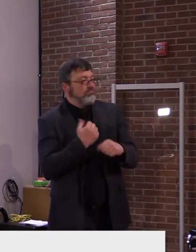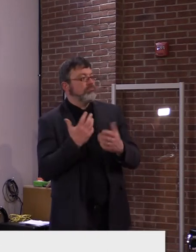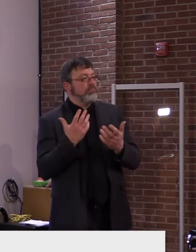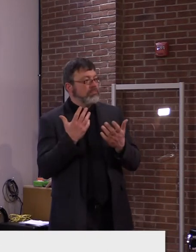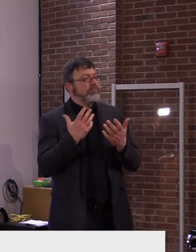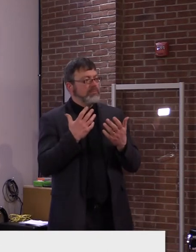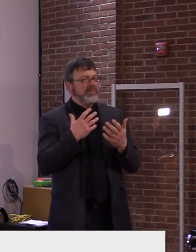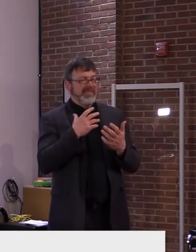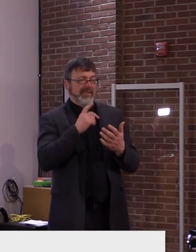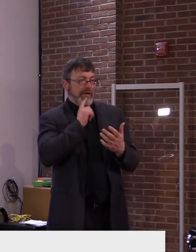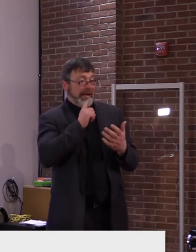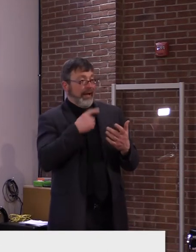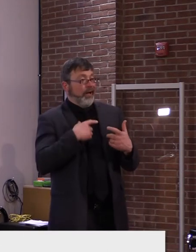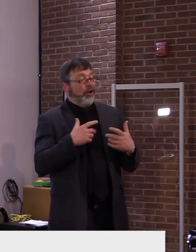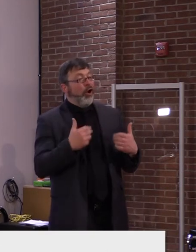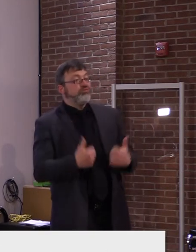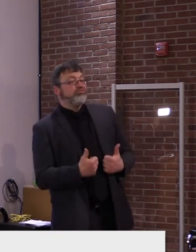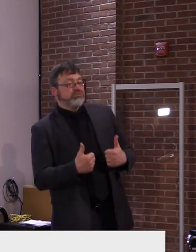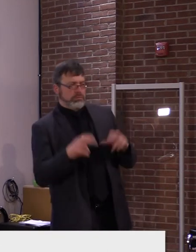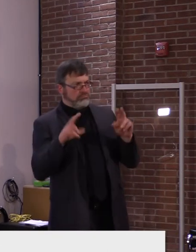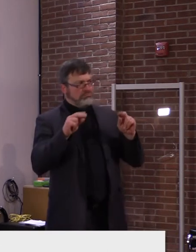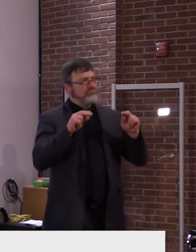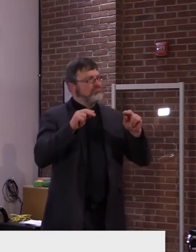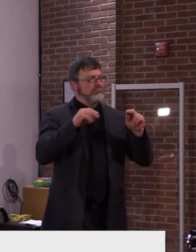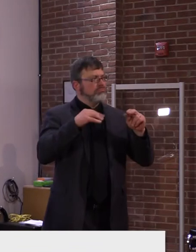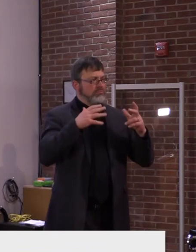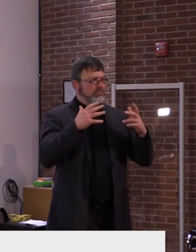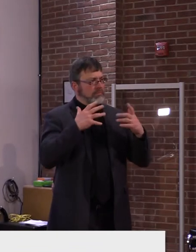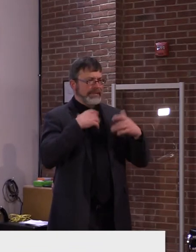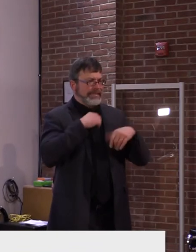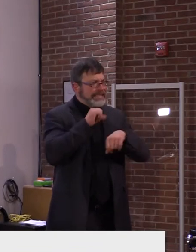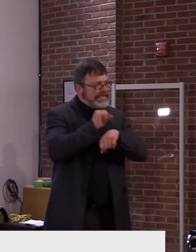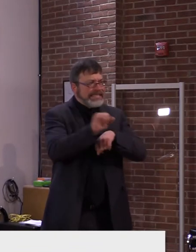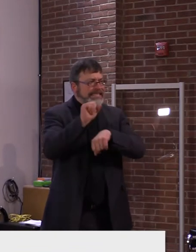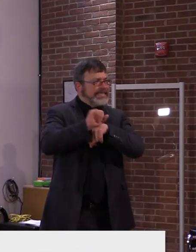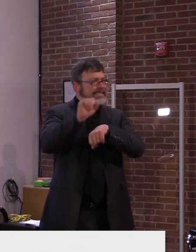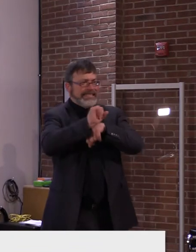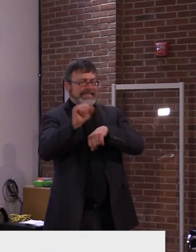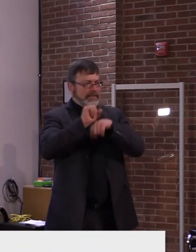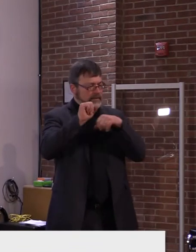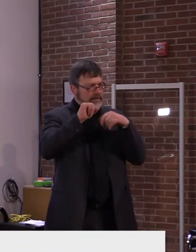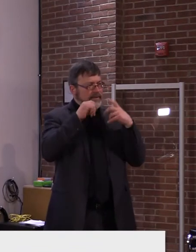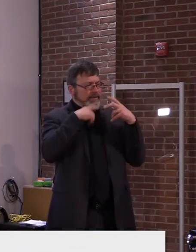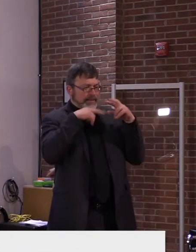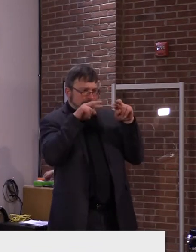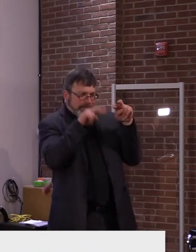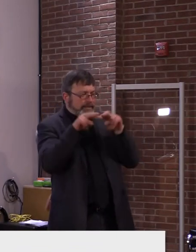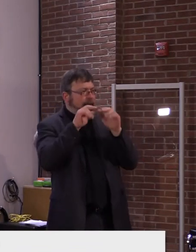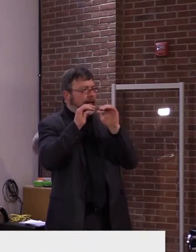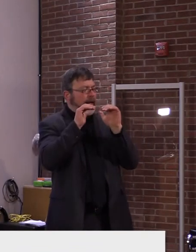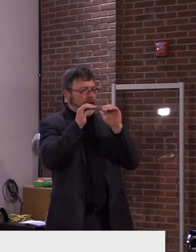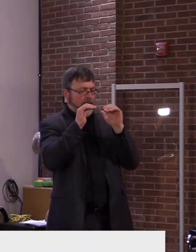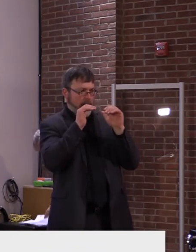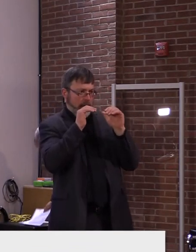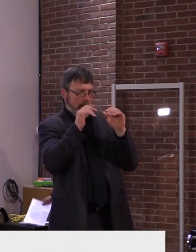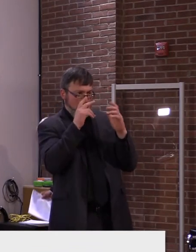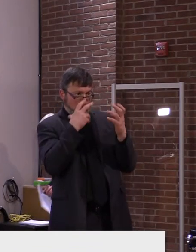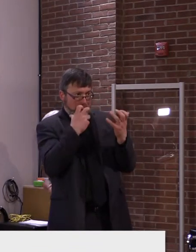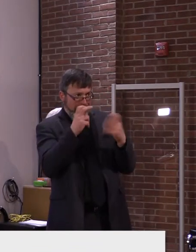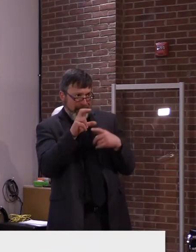to try and identify those, those areas where we make those investments with one-time money, uh, to make strategic, uh,